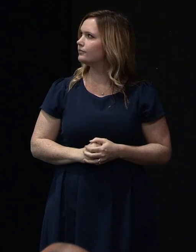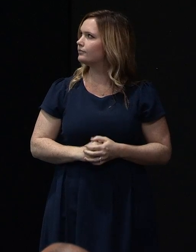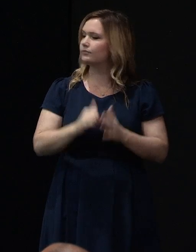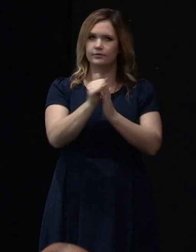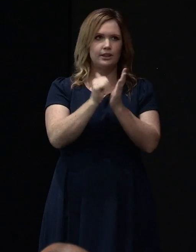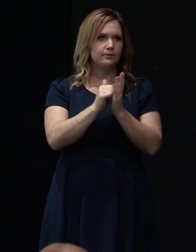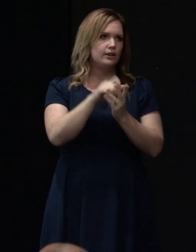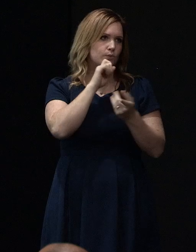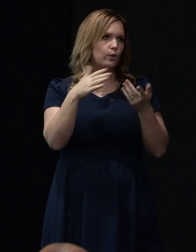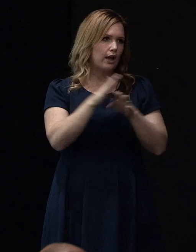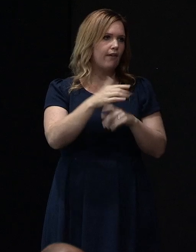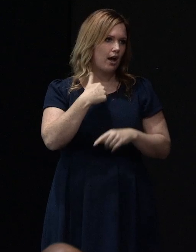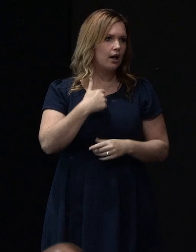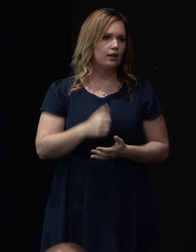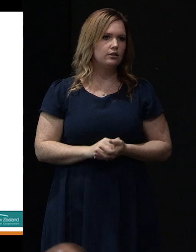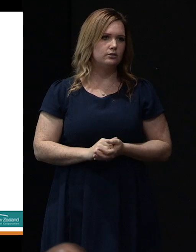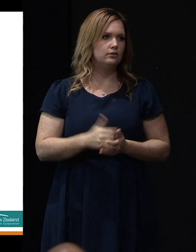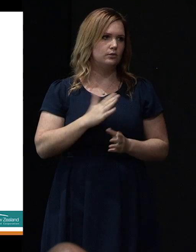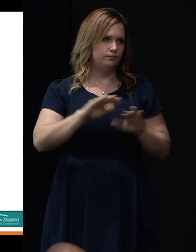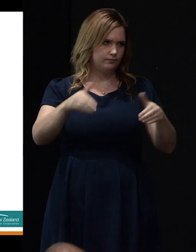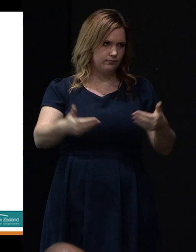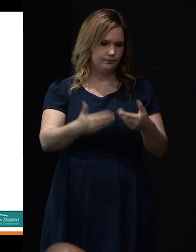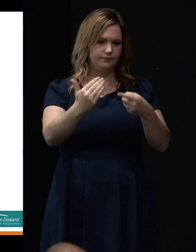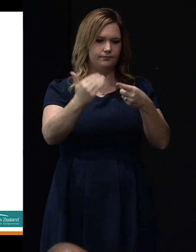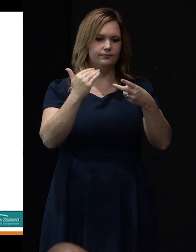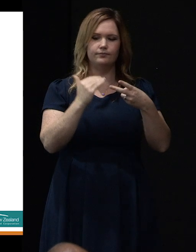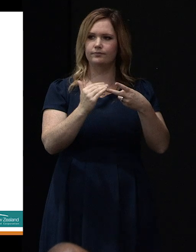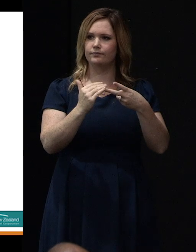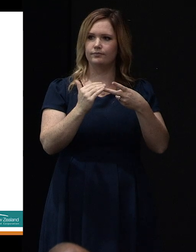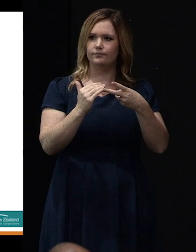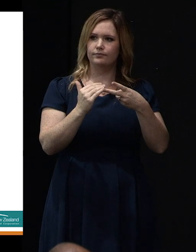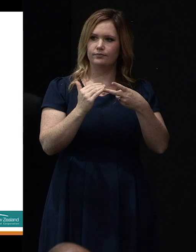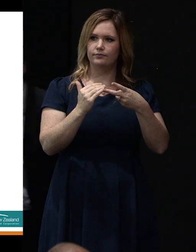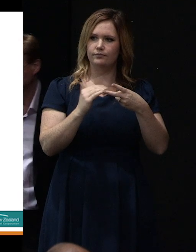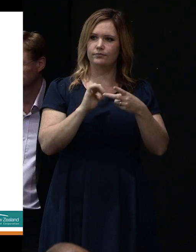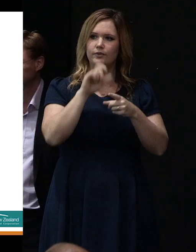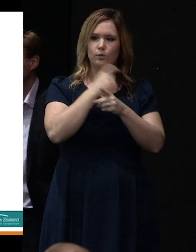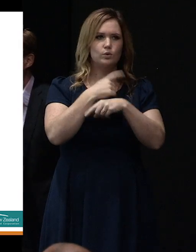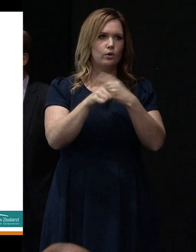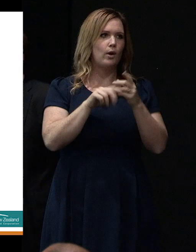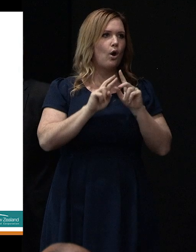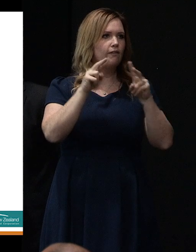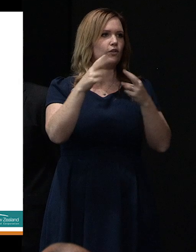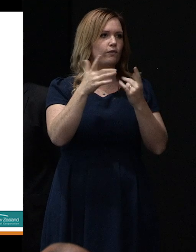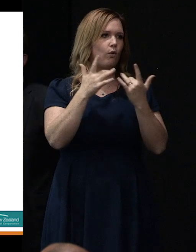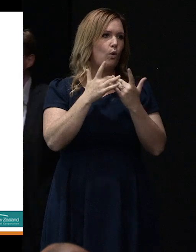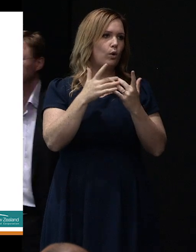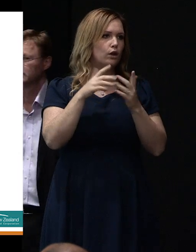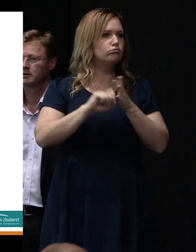covering this afternoon, moving from an introduction into an overview of the repair pilot programme.